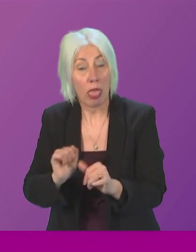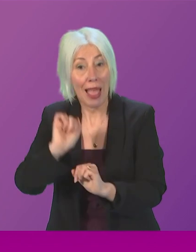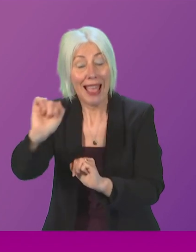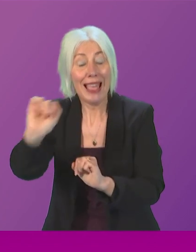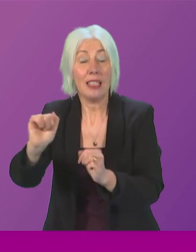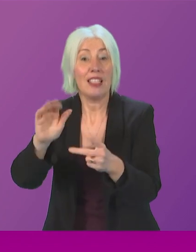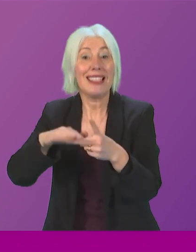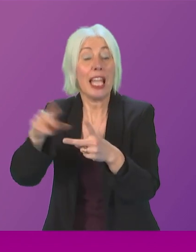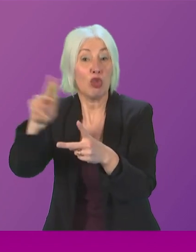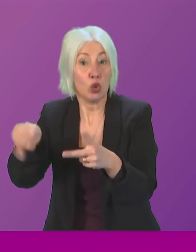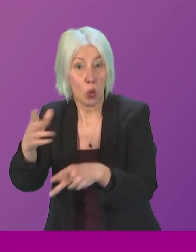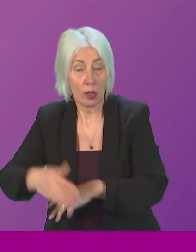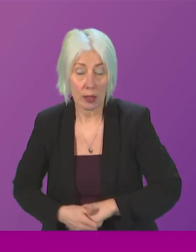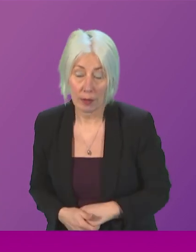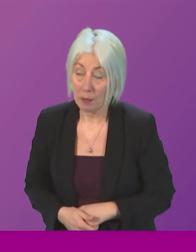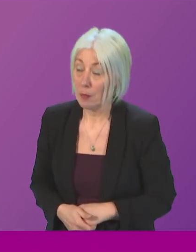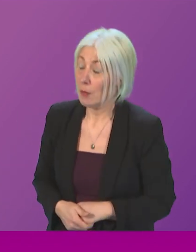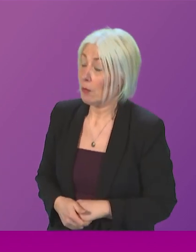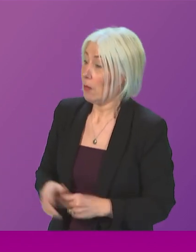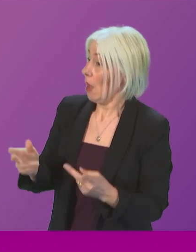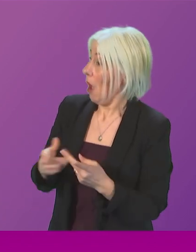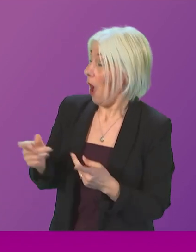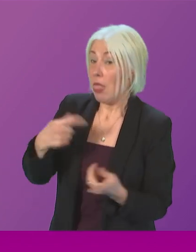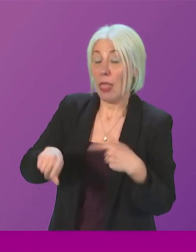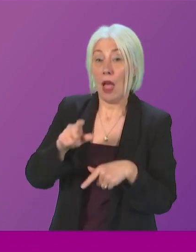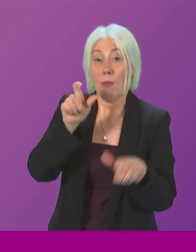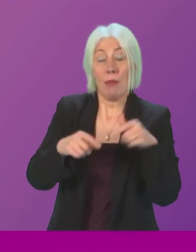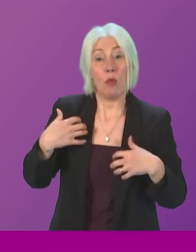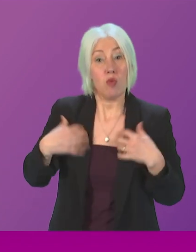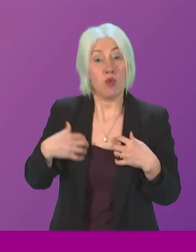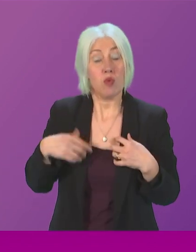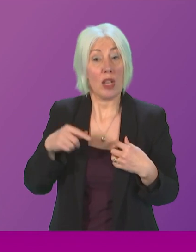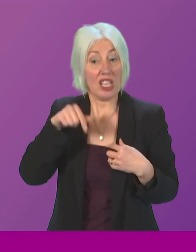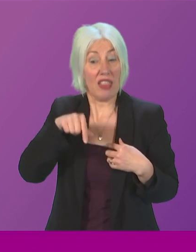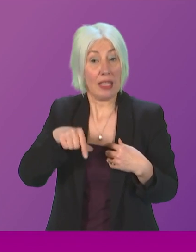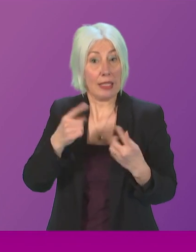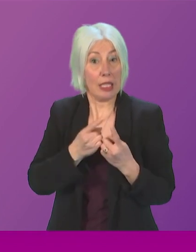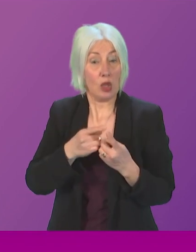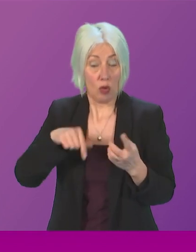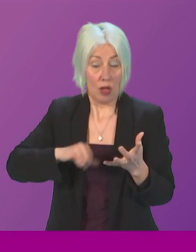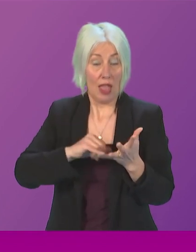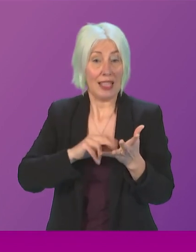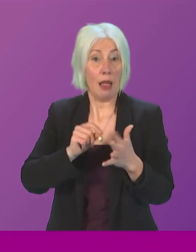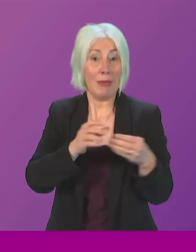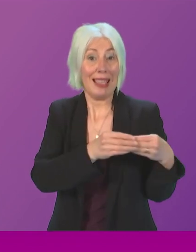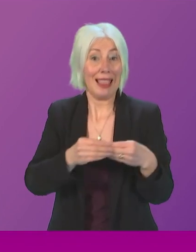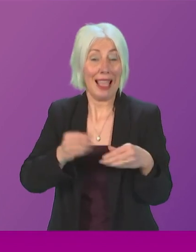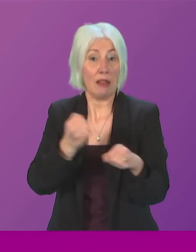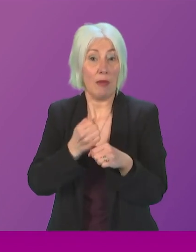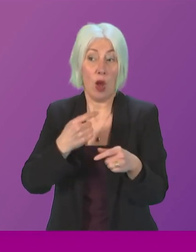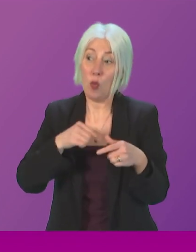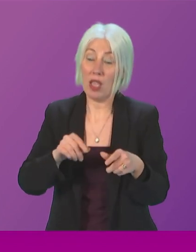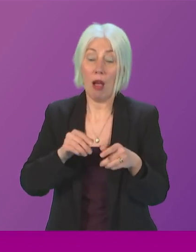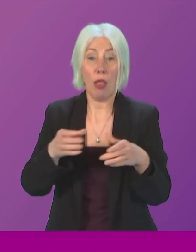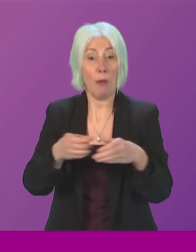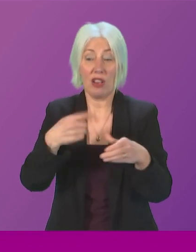can say to Monica Lennon and for others that have an interest on this issue the SNP led government is the party of universalism